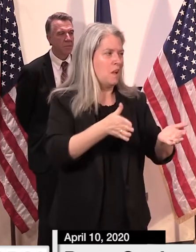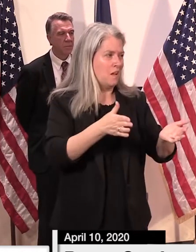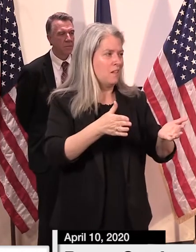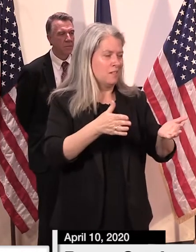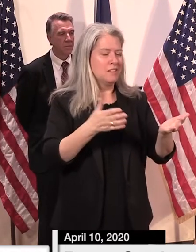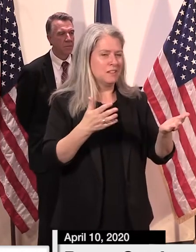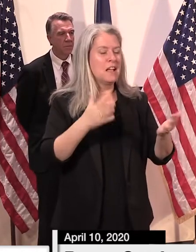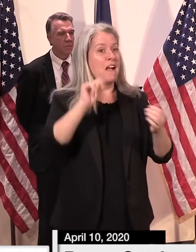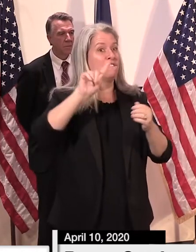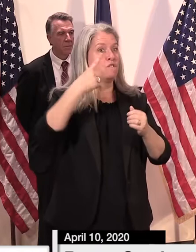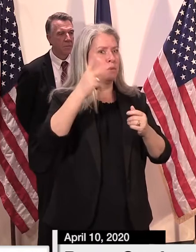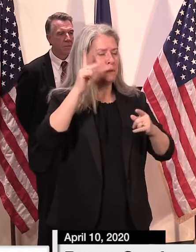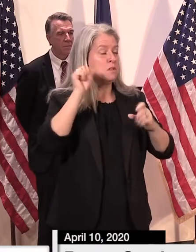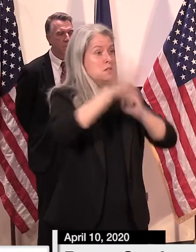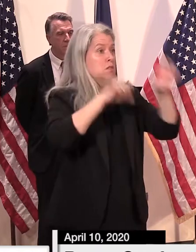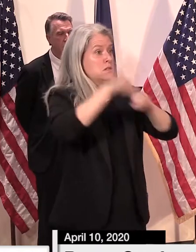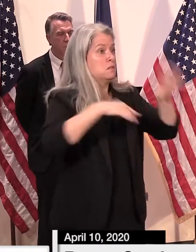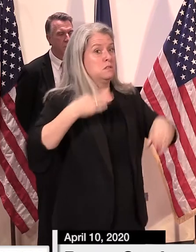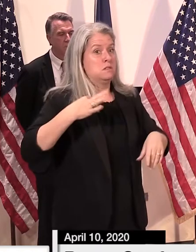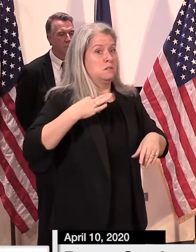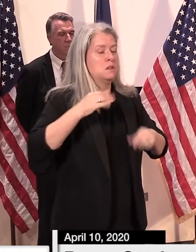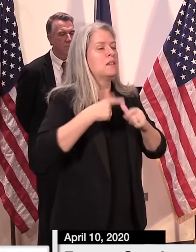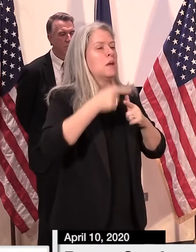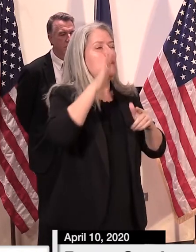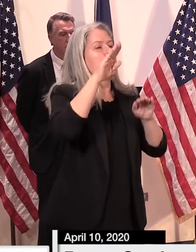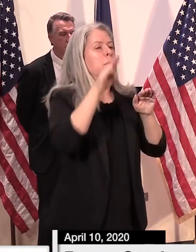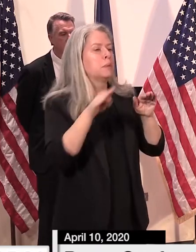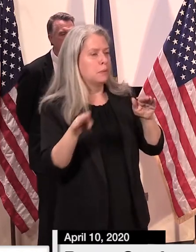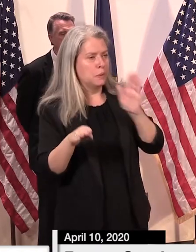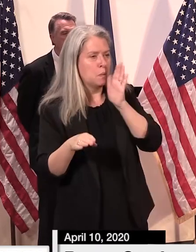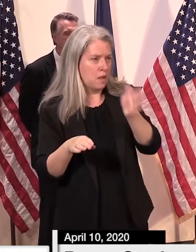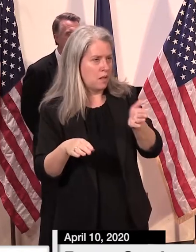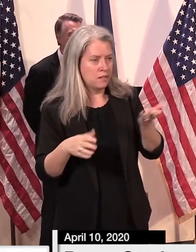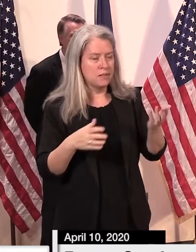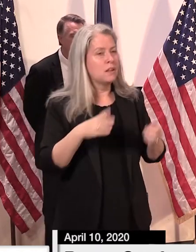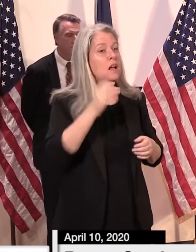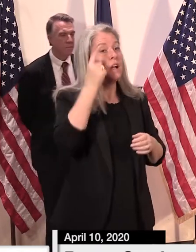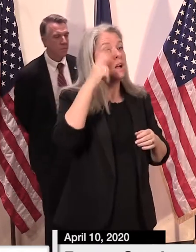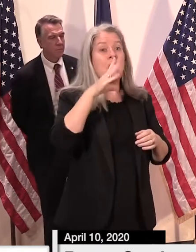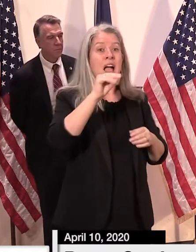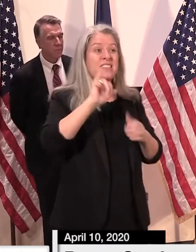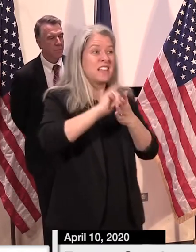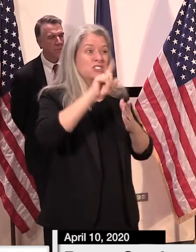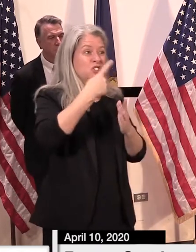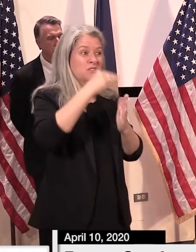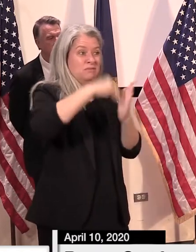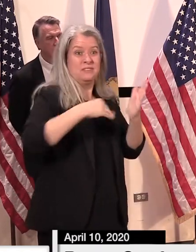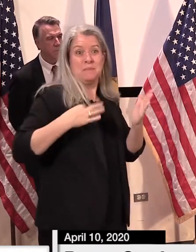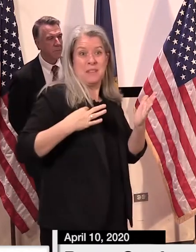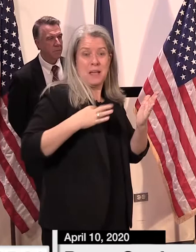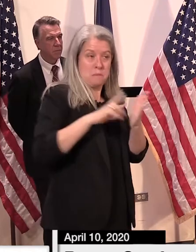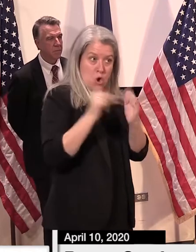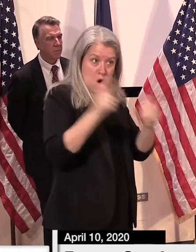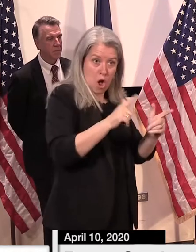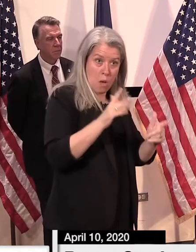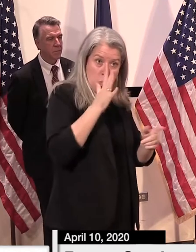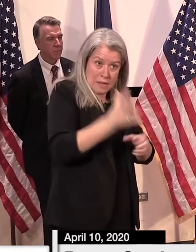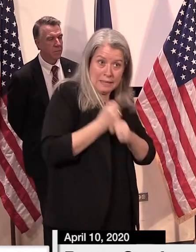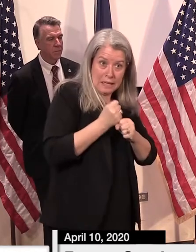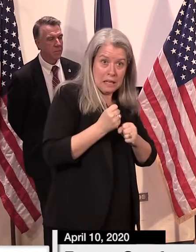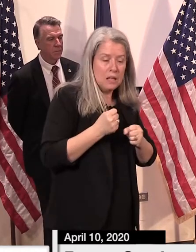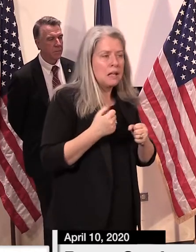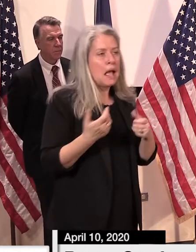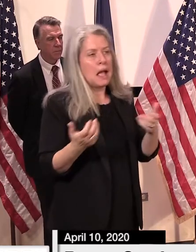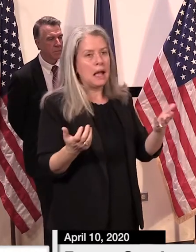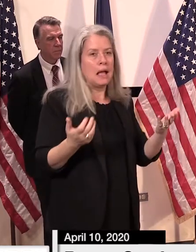level off. Again, these are just initial claims received. It doesn't mean that all of these people are eligible, but I would guess that most